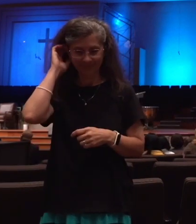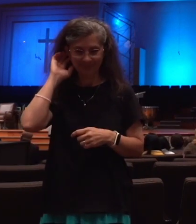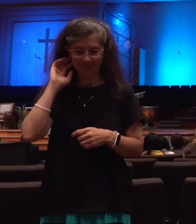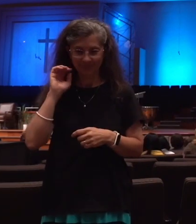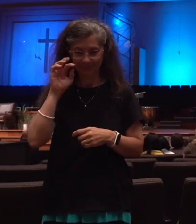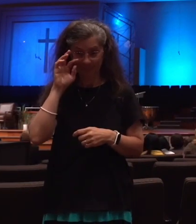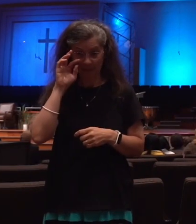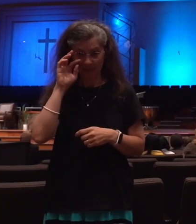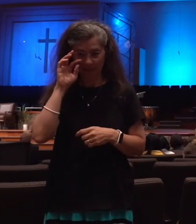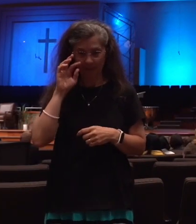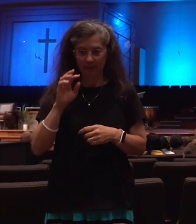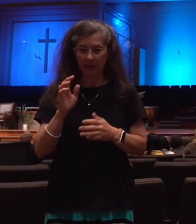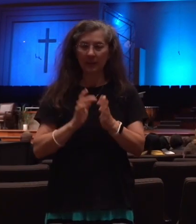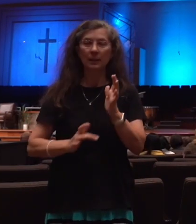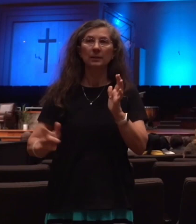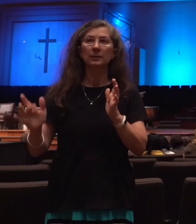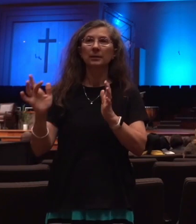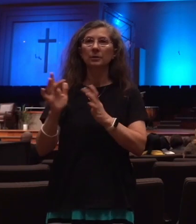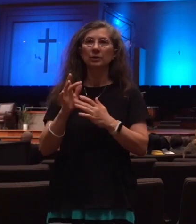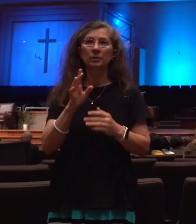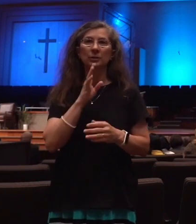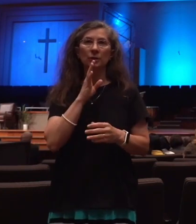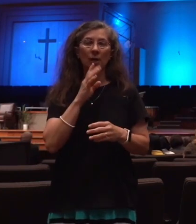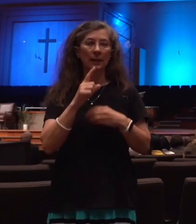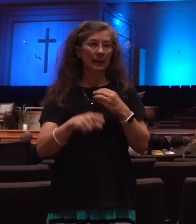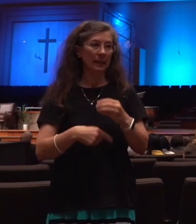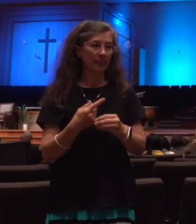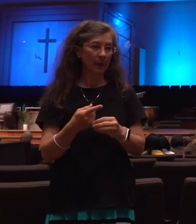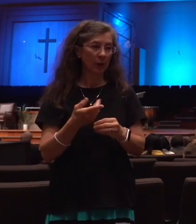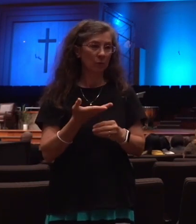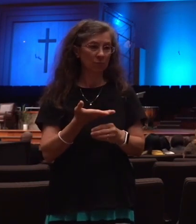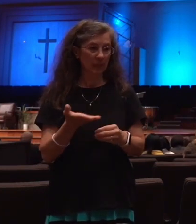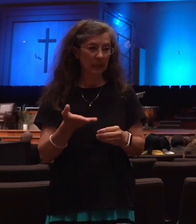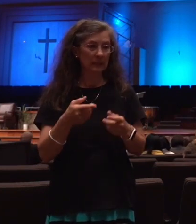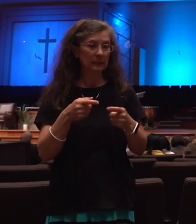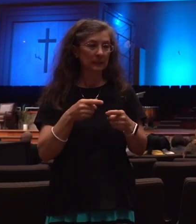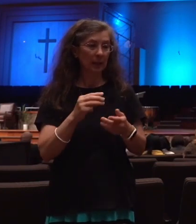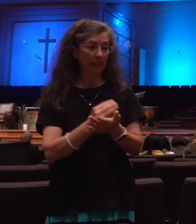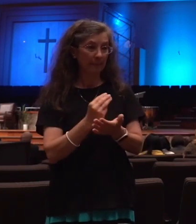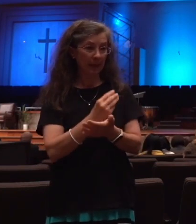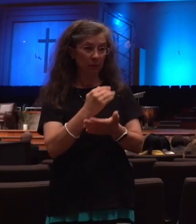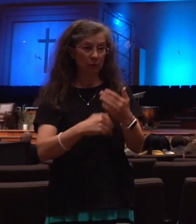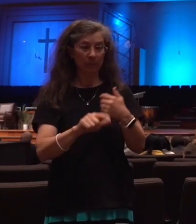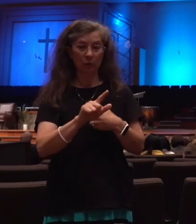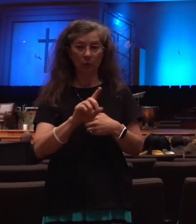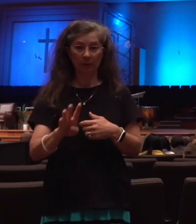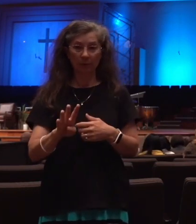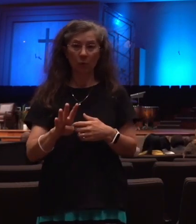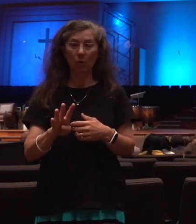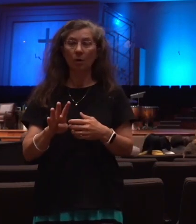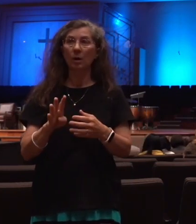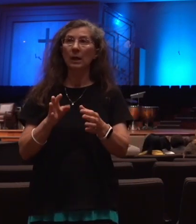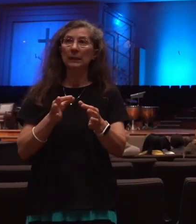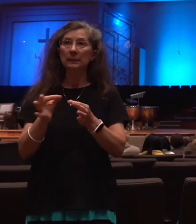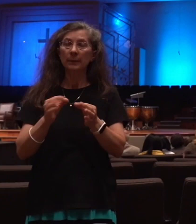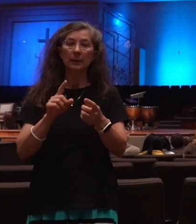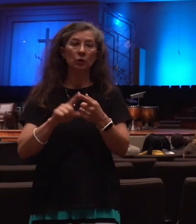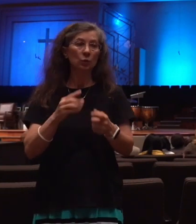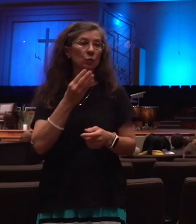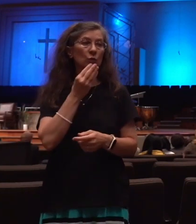Jesus is talking about this in Matthew 24, and he's giving this prophecy to the Jewish people. That's the first